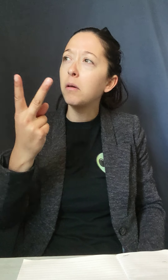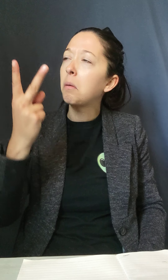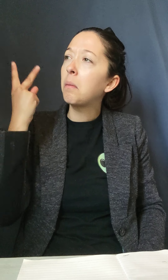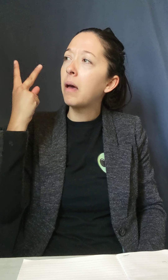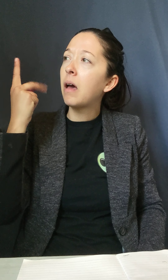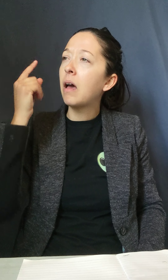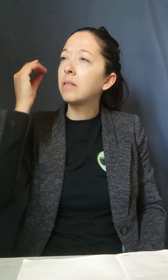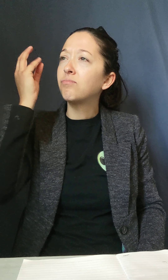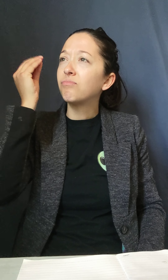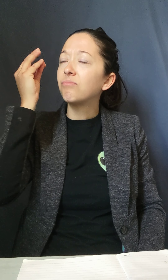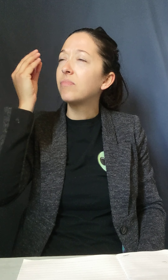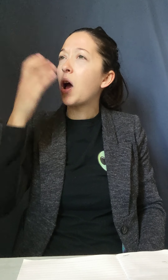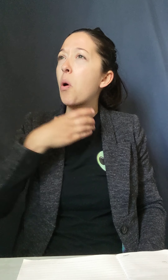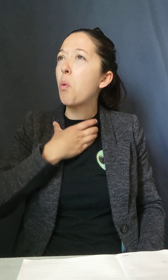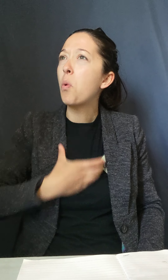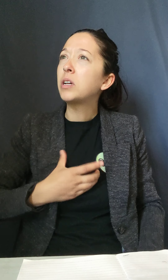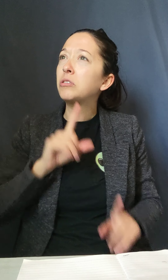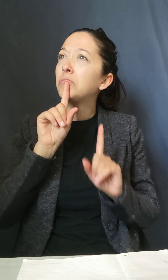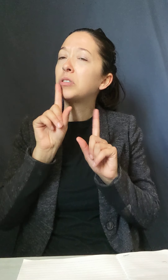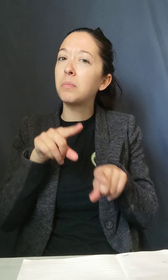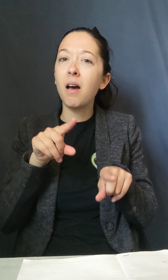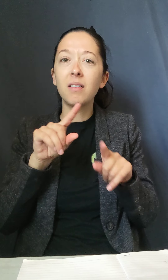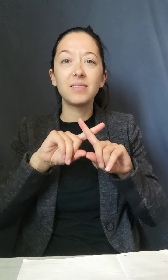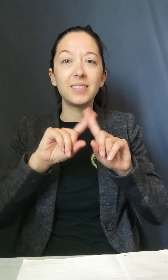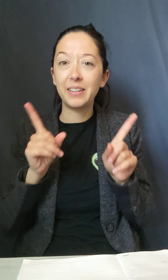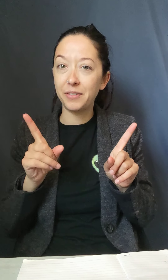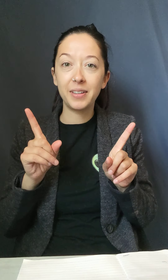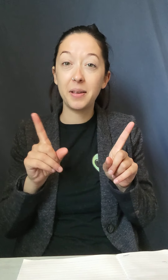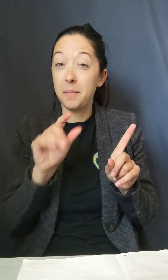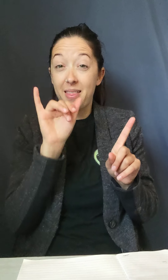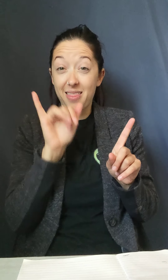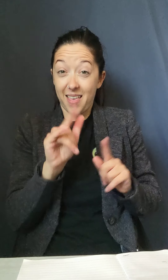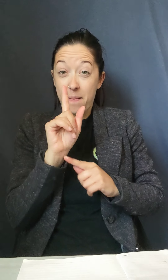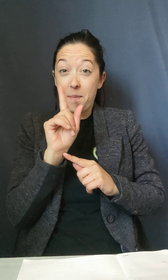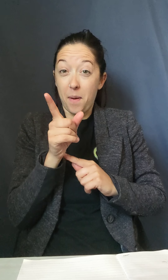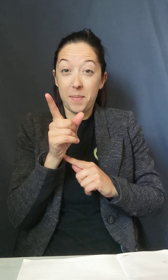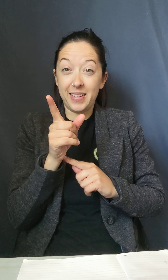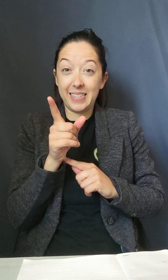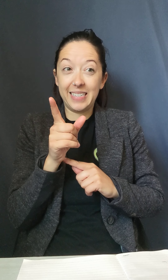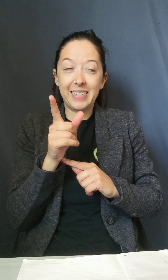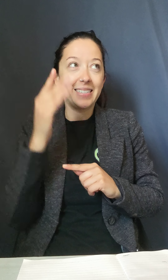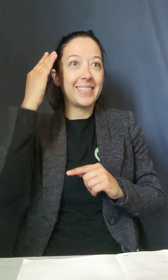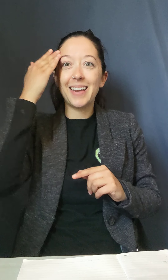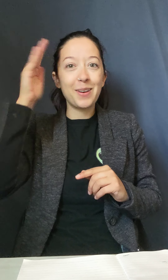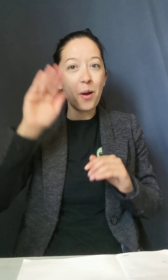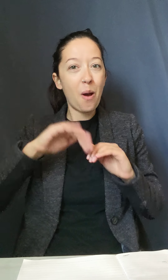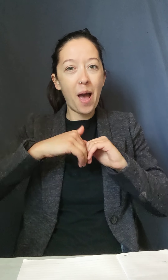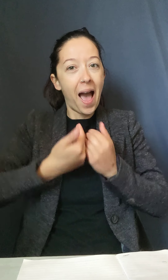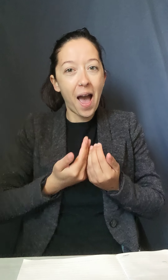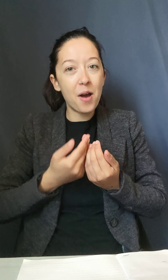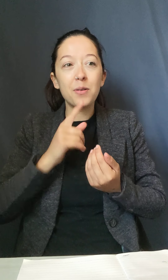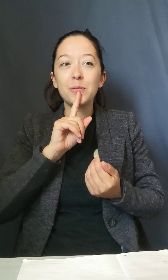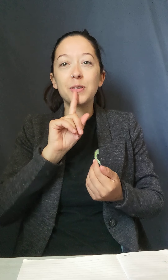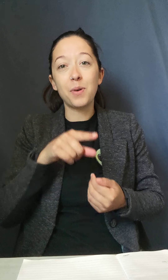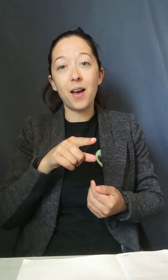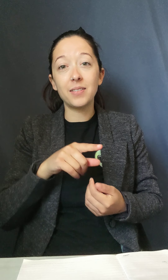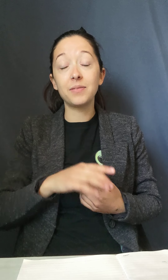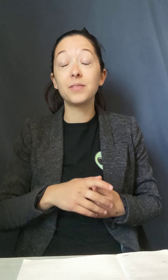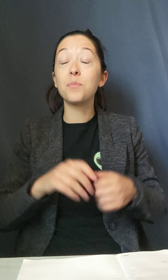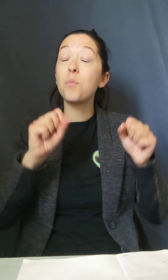what you can do. You didn't know what tools you could use with a toxic person. So chances are you know at least one of these